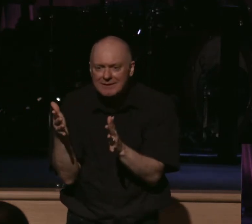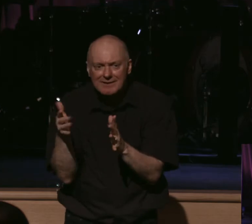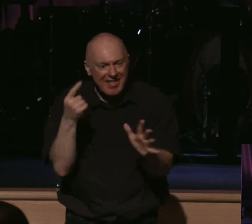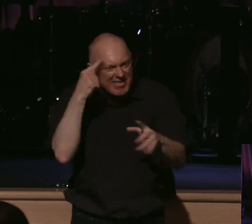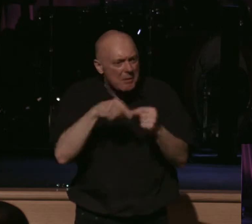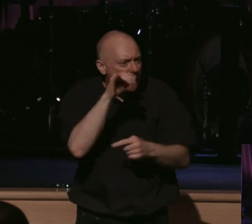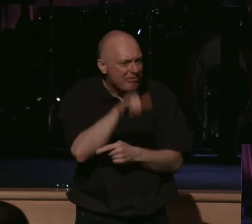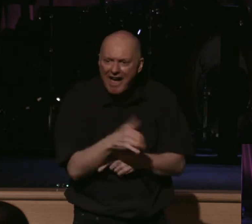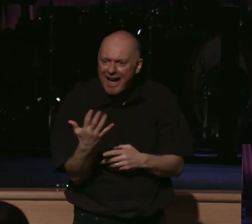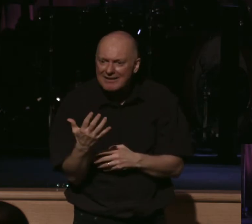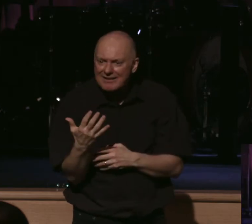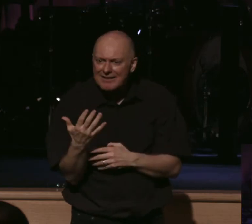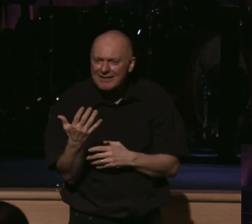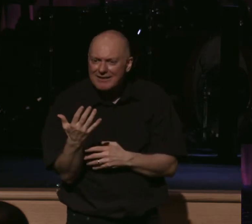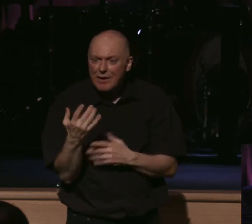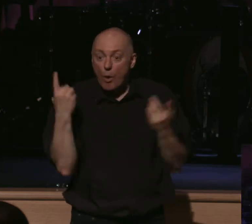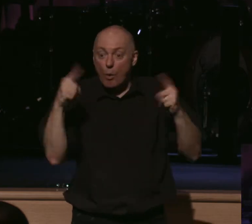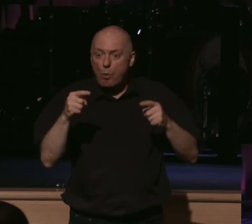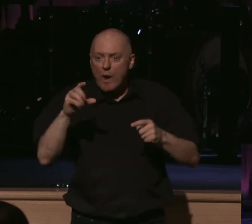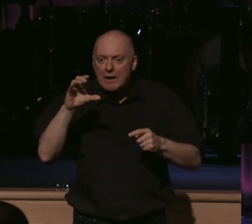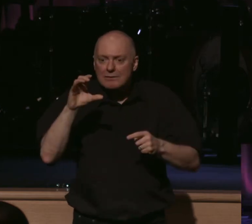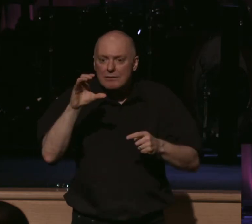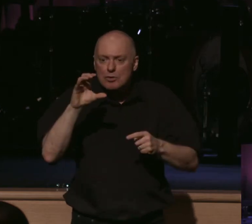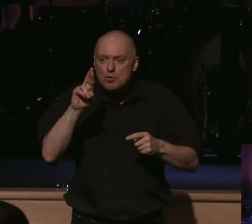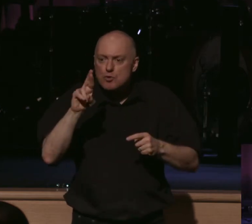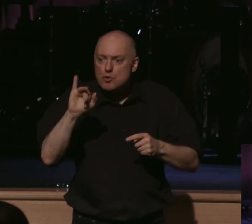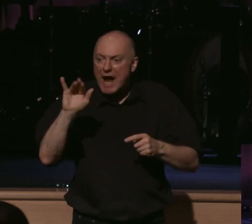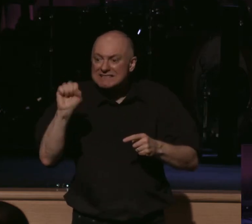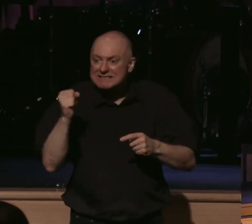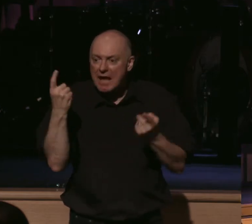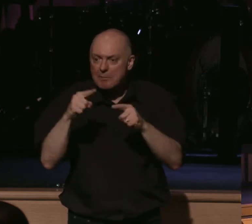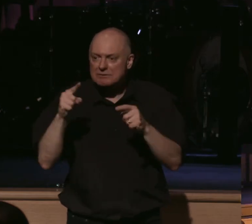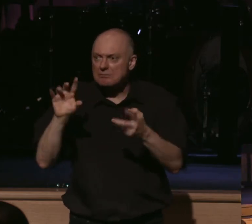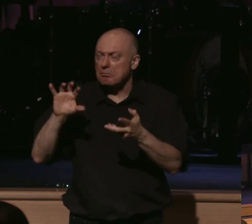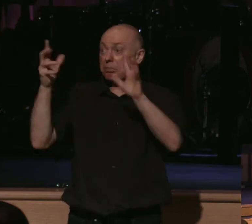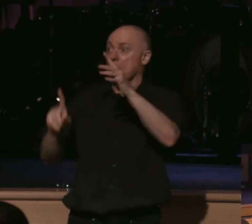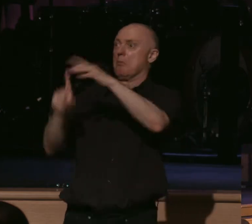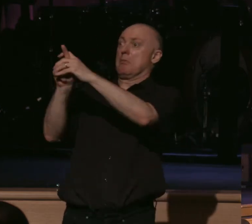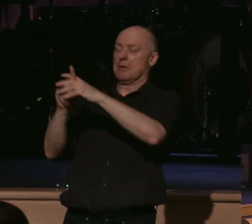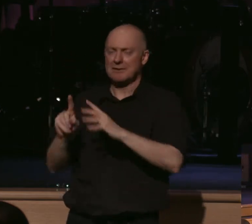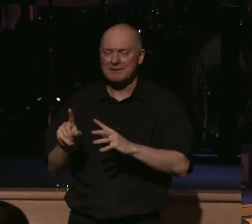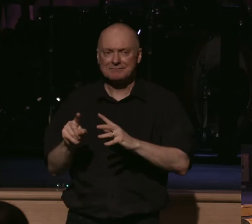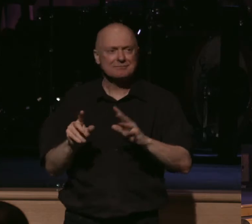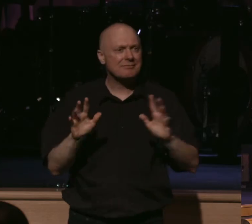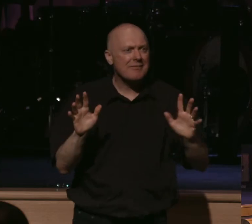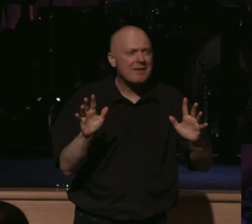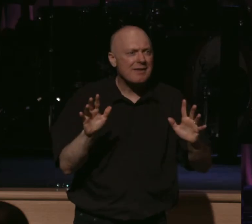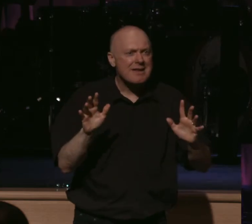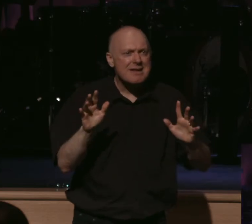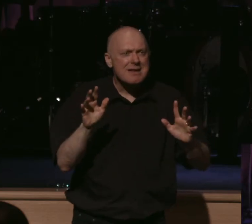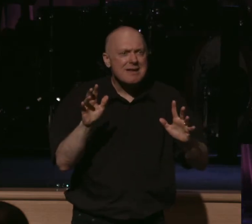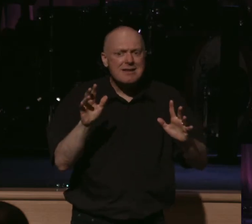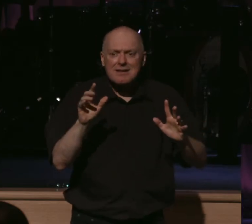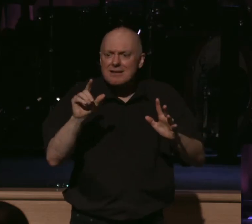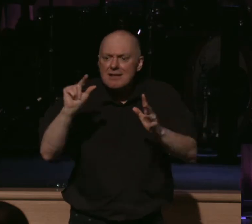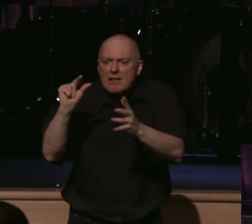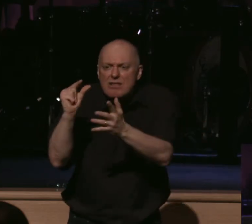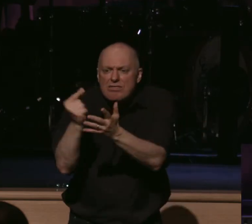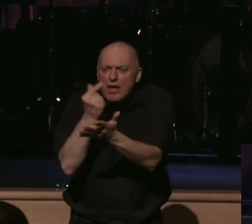think about that too in those moments of crisis and the opposition arises. You know what we don't have time for? I love this so much too. Because the gospel is so